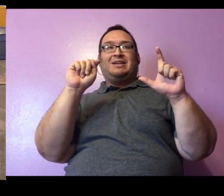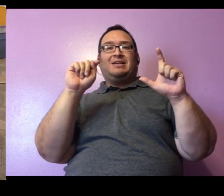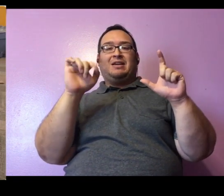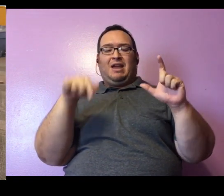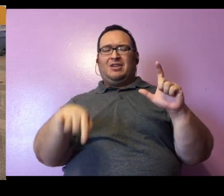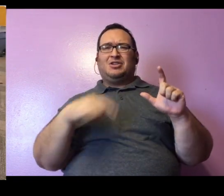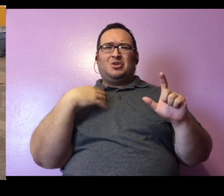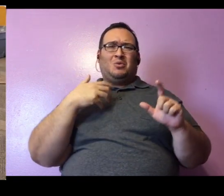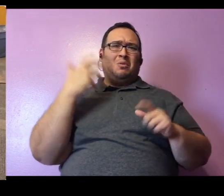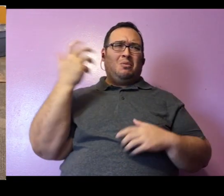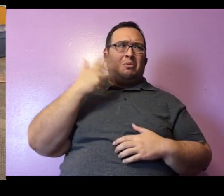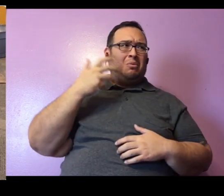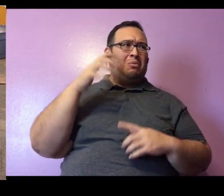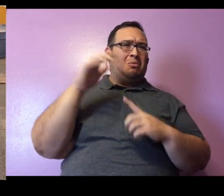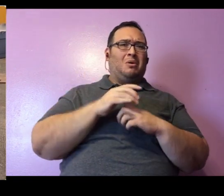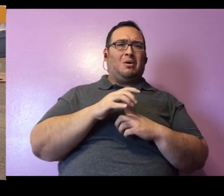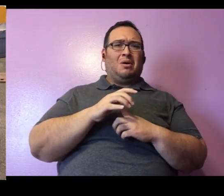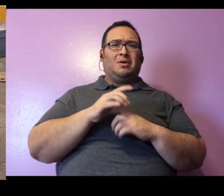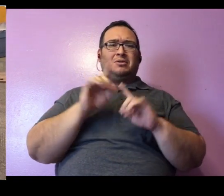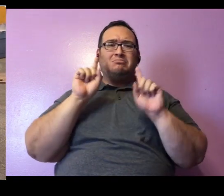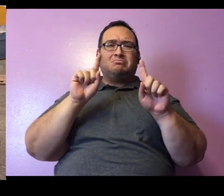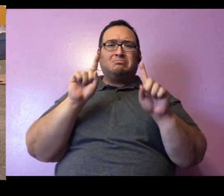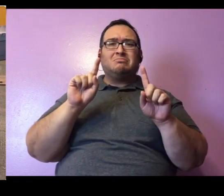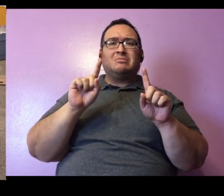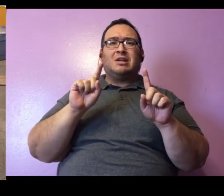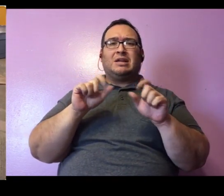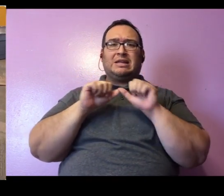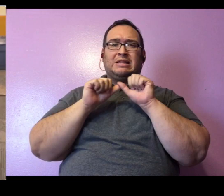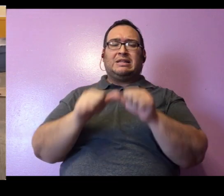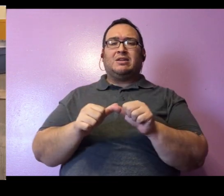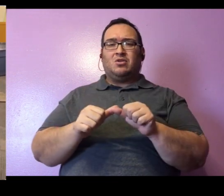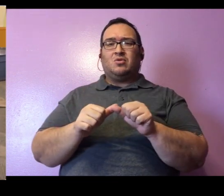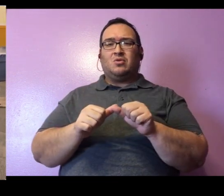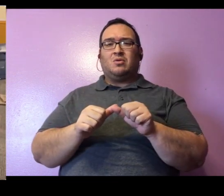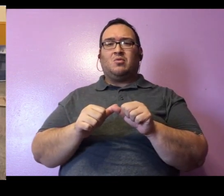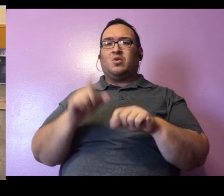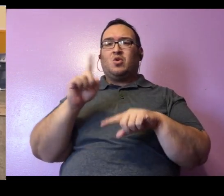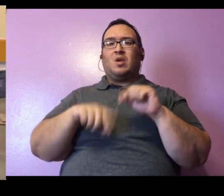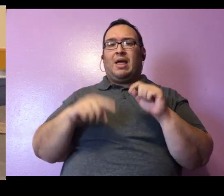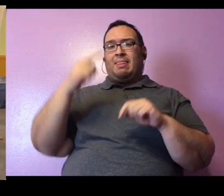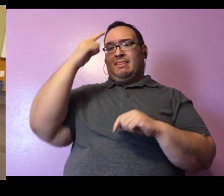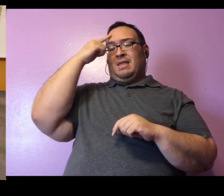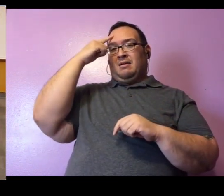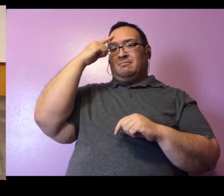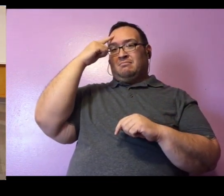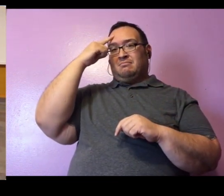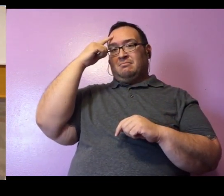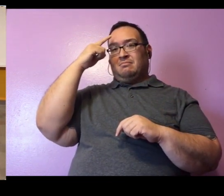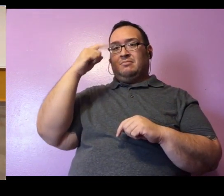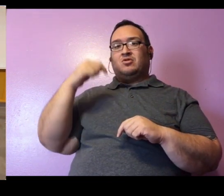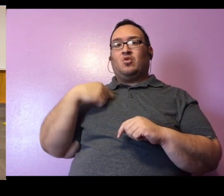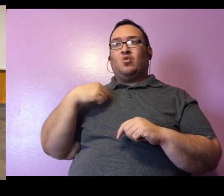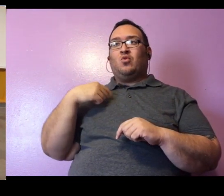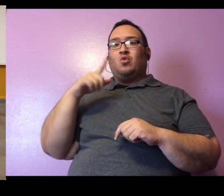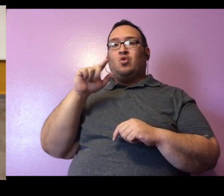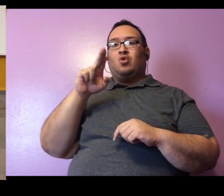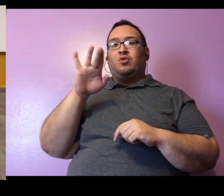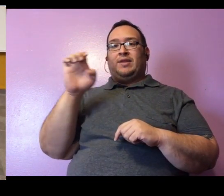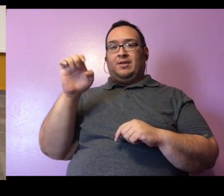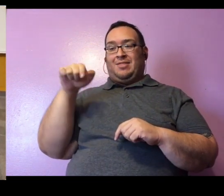was a champ. She moved forward in her training faster than we could have ever imagined or hoped that she would. So Lucille, this season,